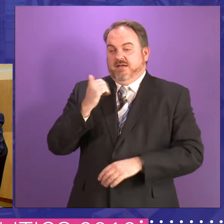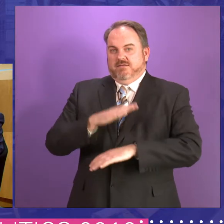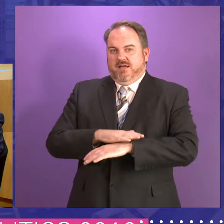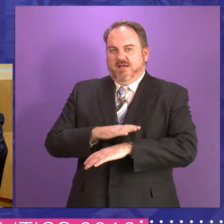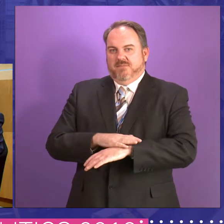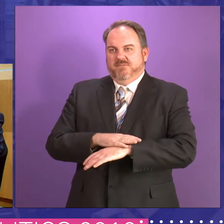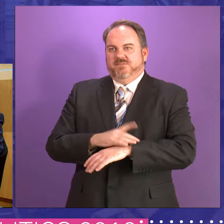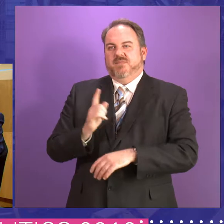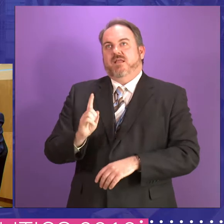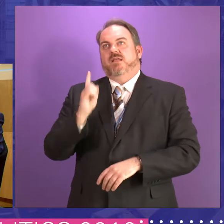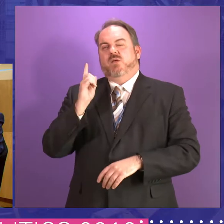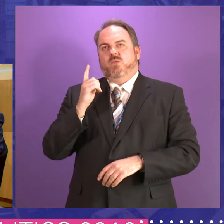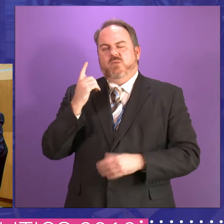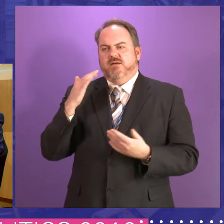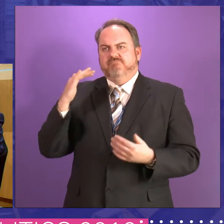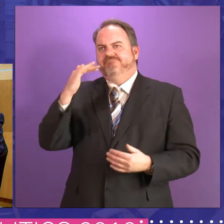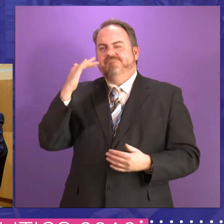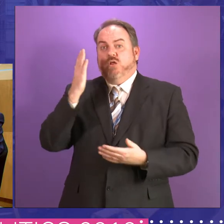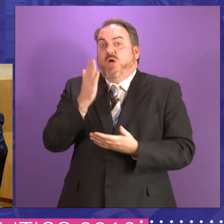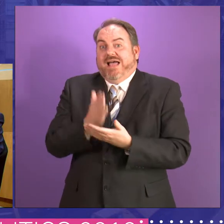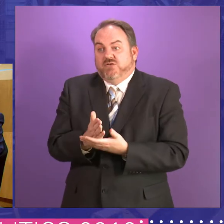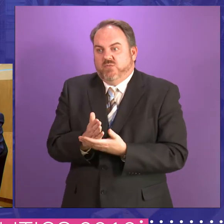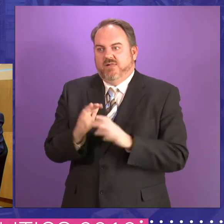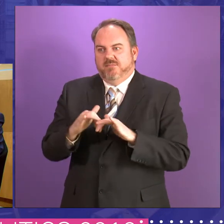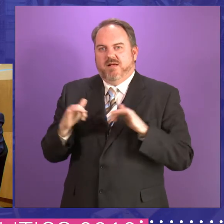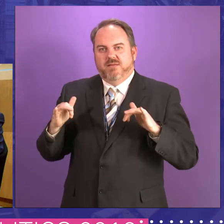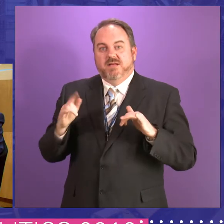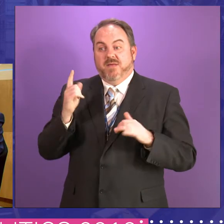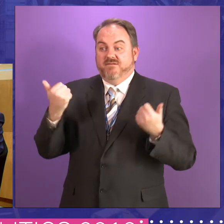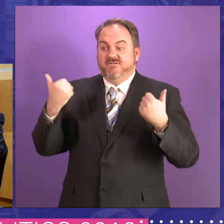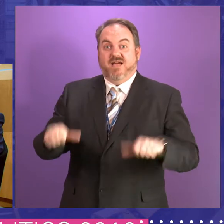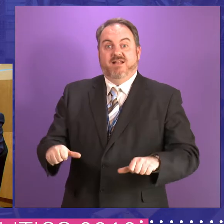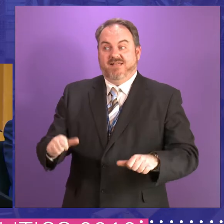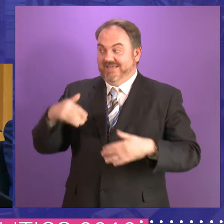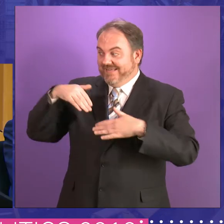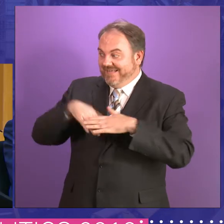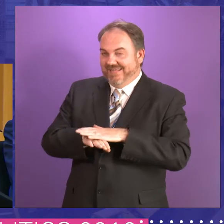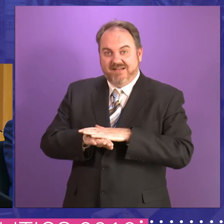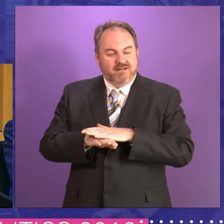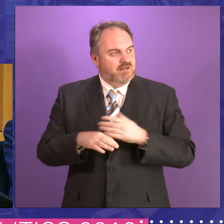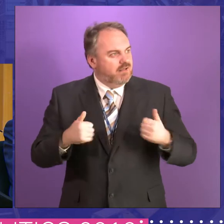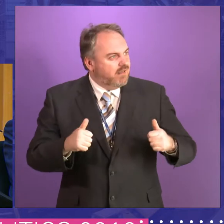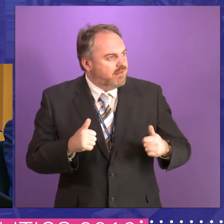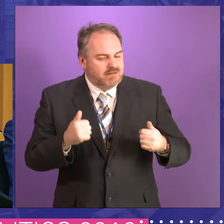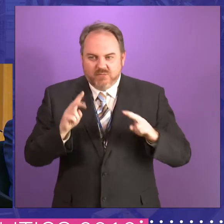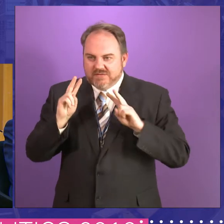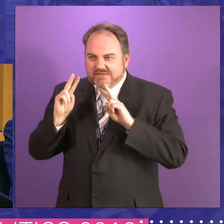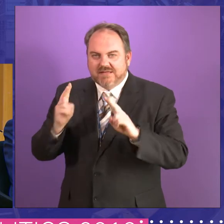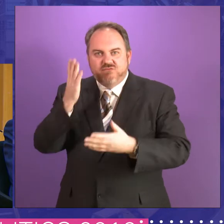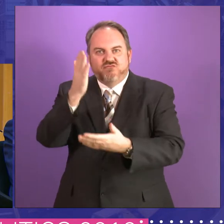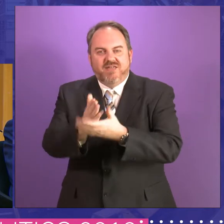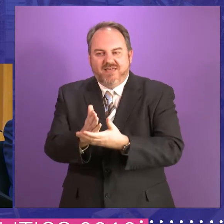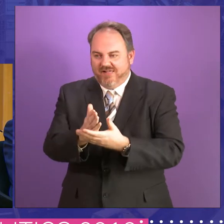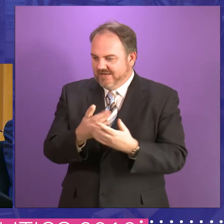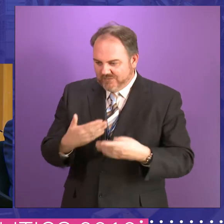hypothetical Parliament. until such times as we actually got in here to see how it worked and what we actually